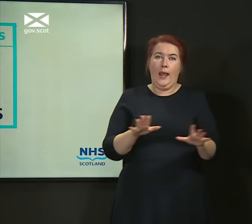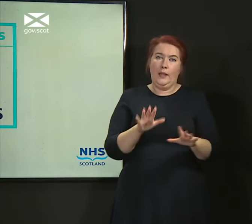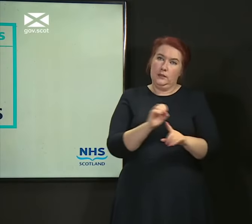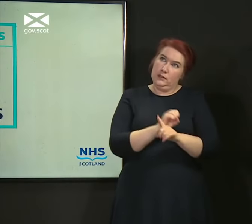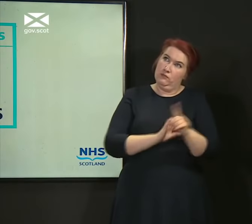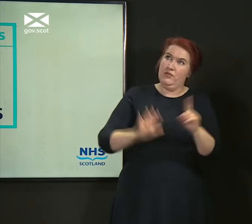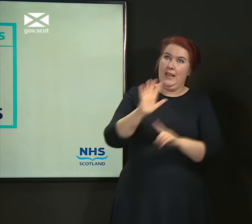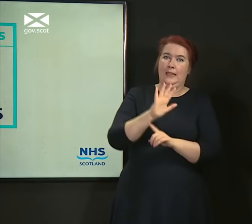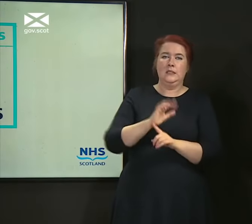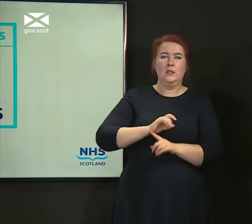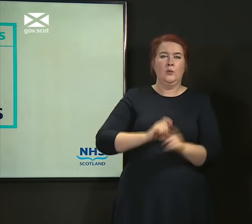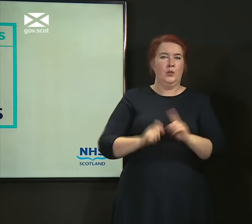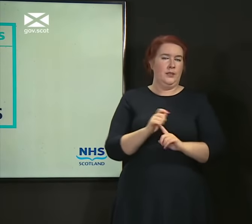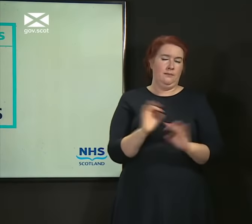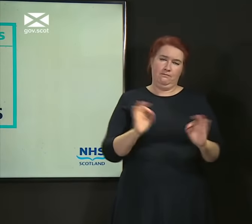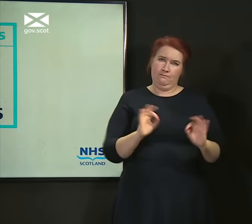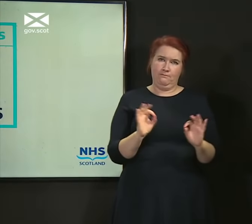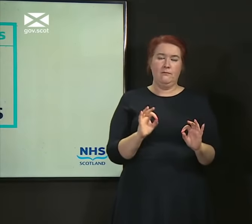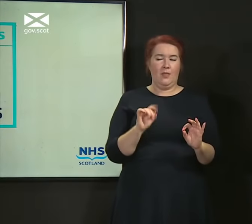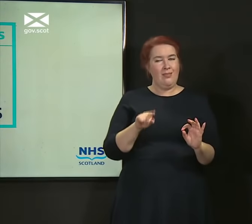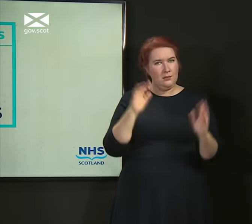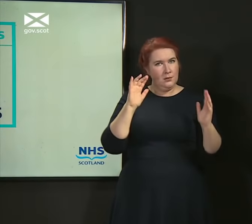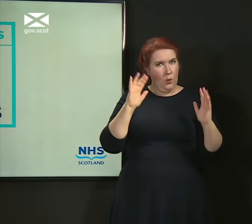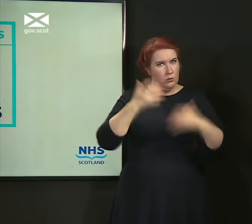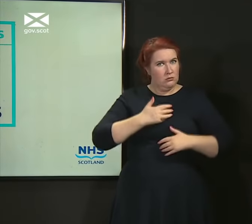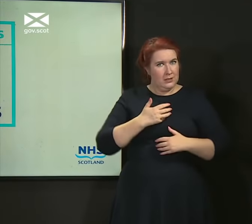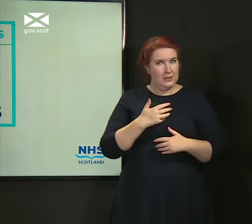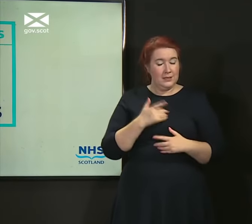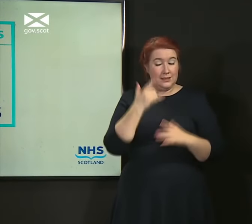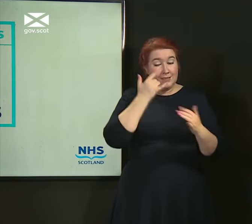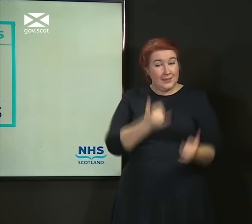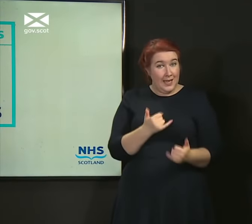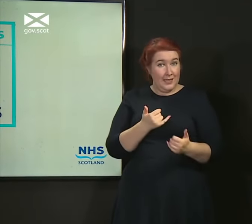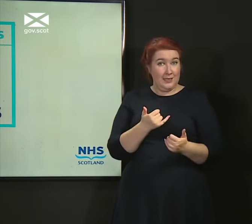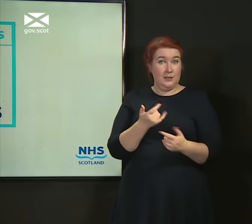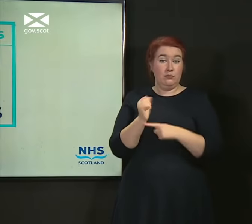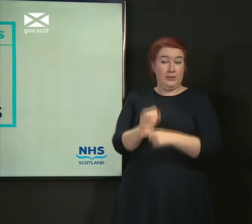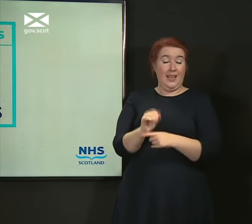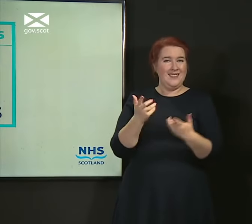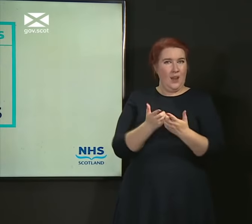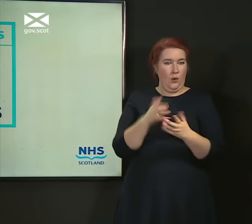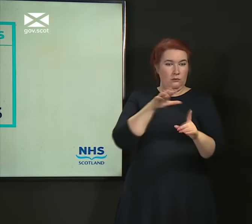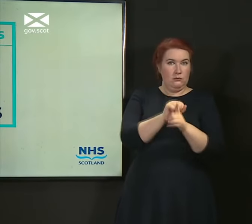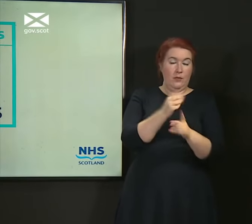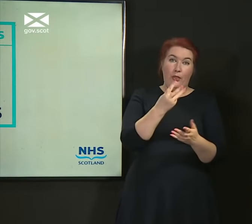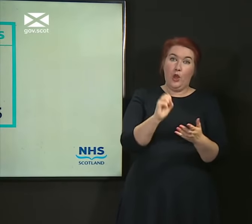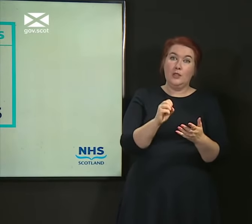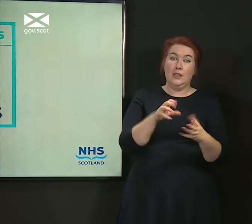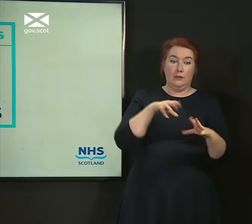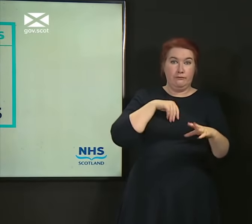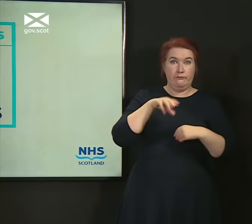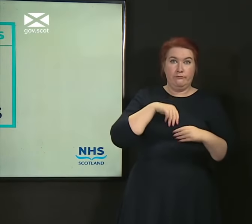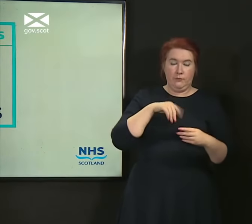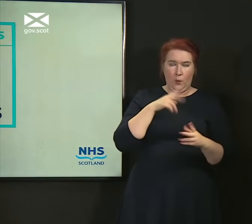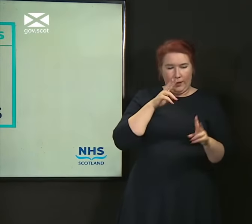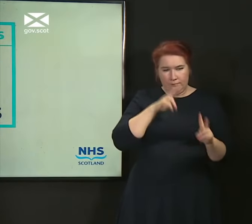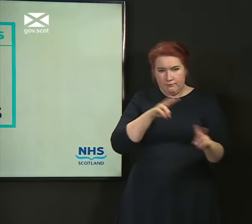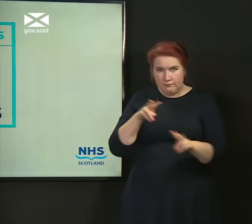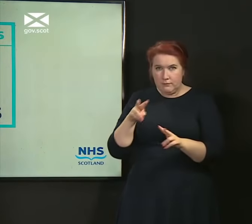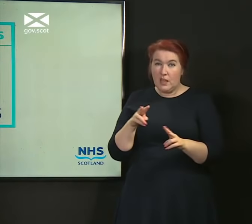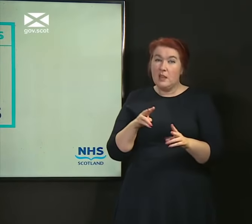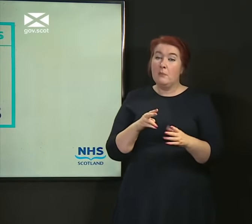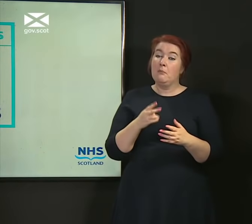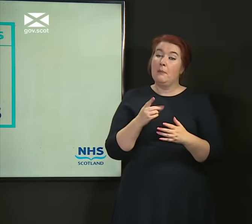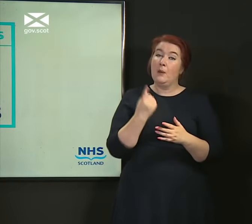That's the thing that would worry us most. Test and protect is now managing those 30 cases. And individual days of higher numbers or lower